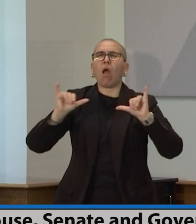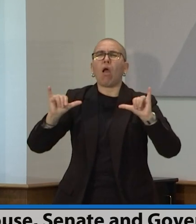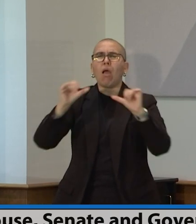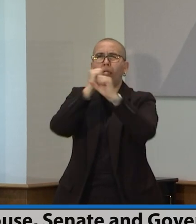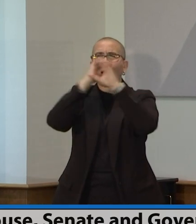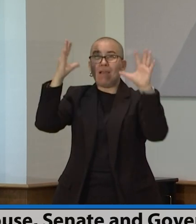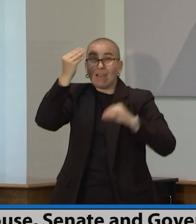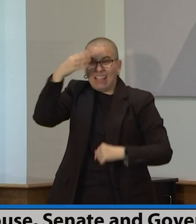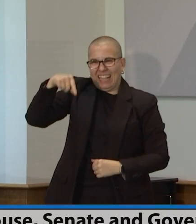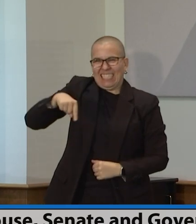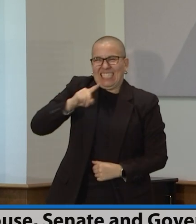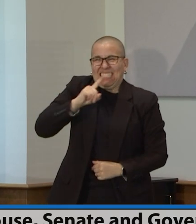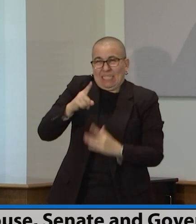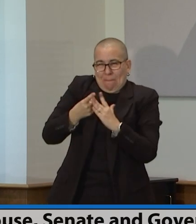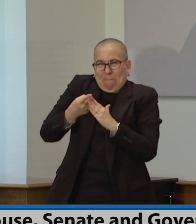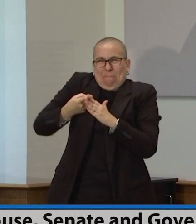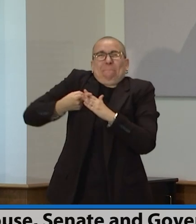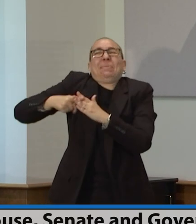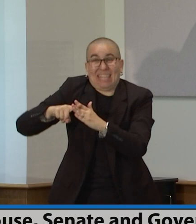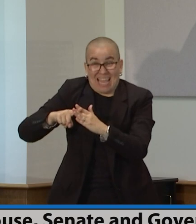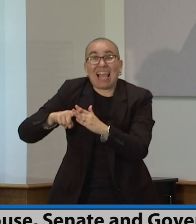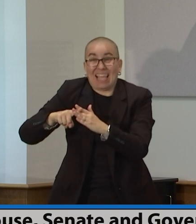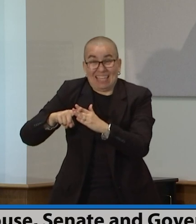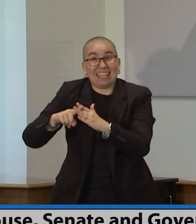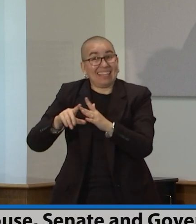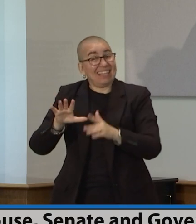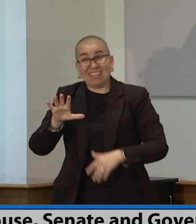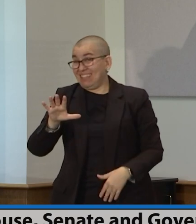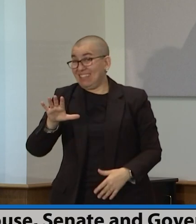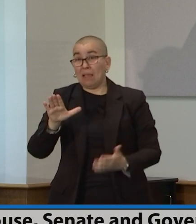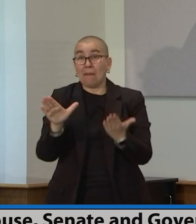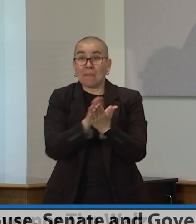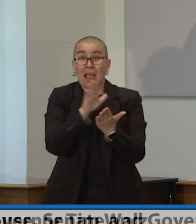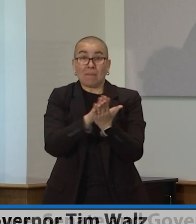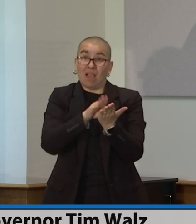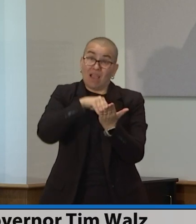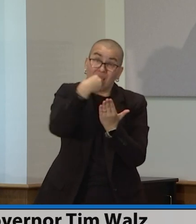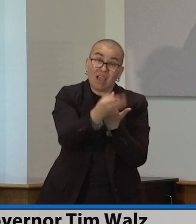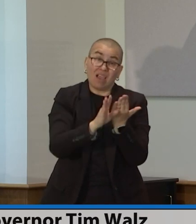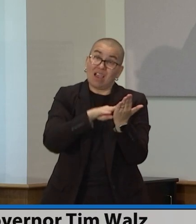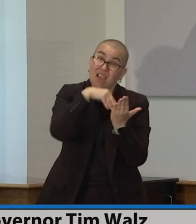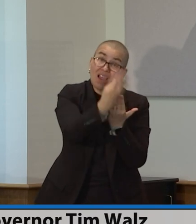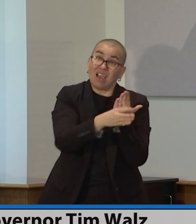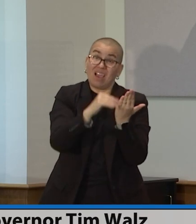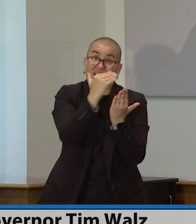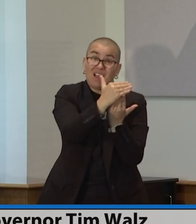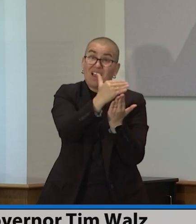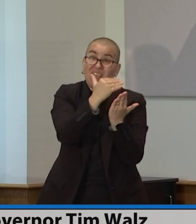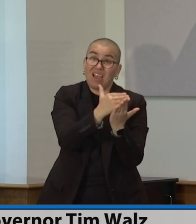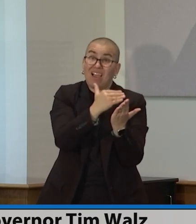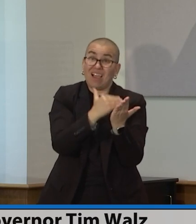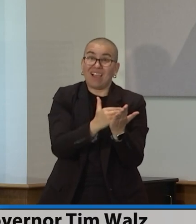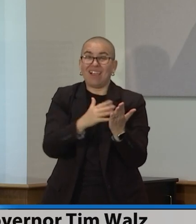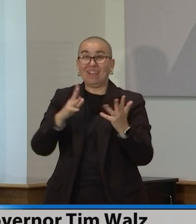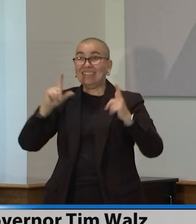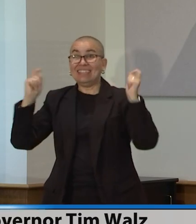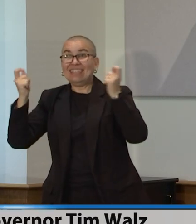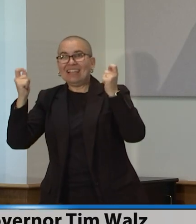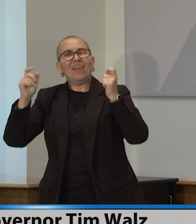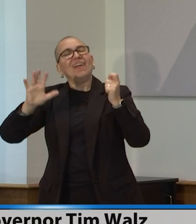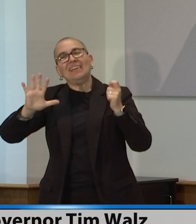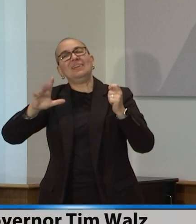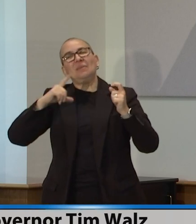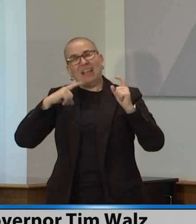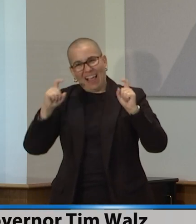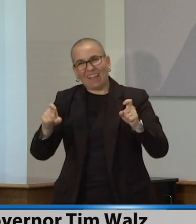fiscal document. It's required of us. I don't believe you should get patted on the back for doing what you're supposed to do. But I also think listening to the speaker talk about different times